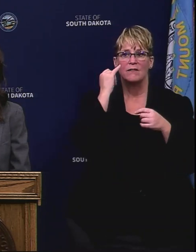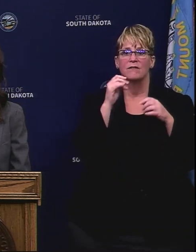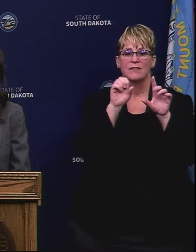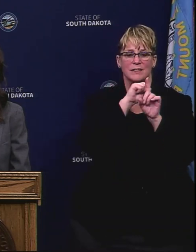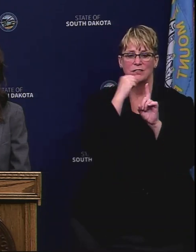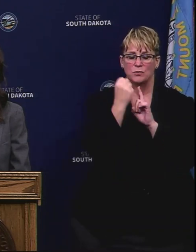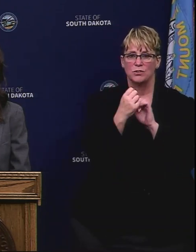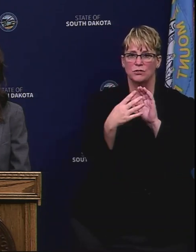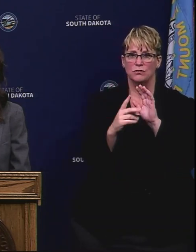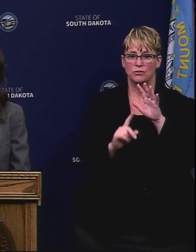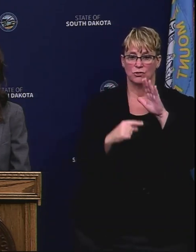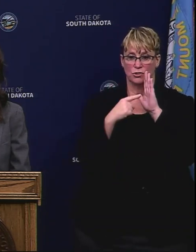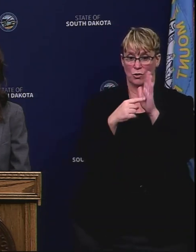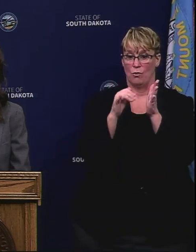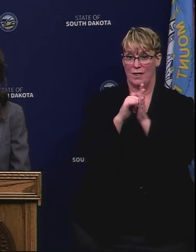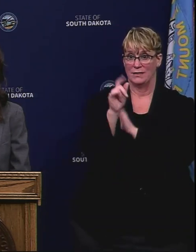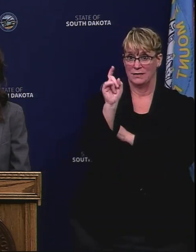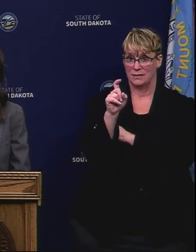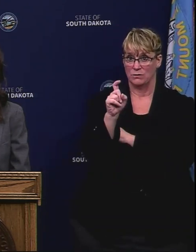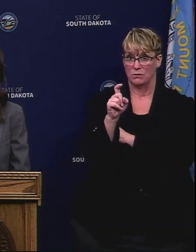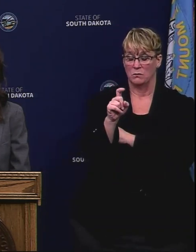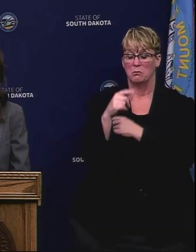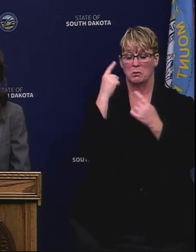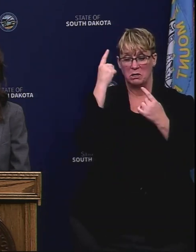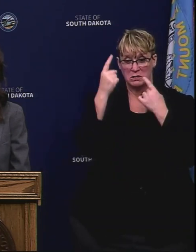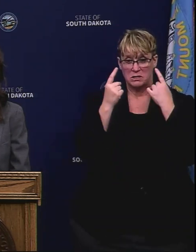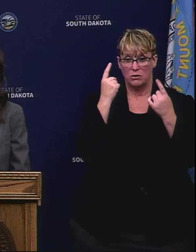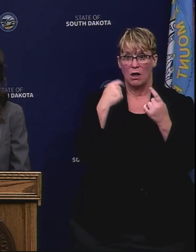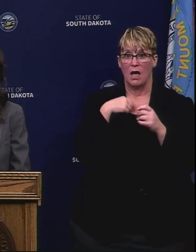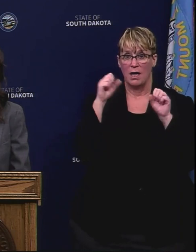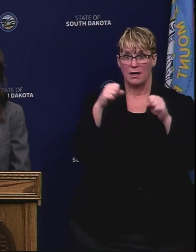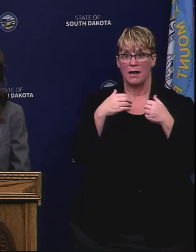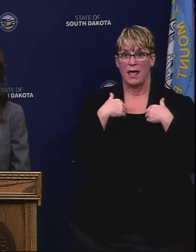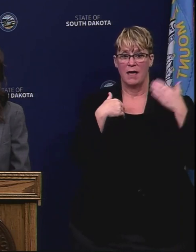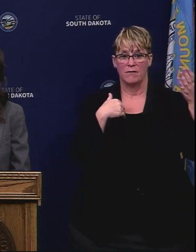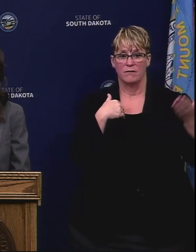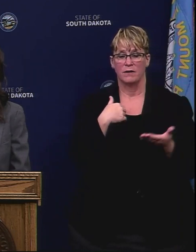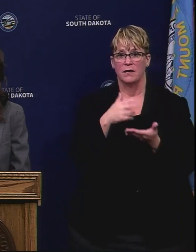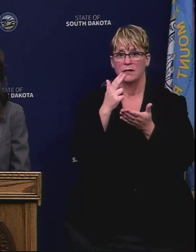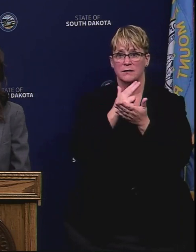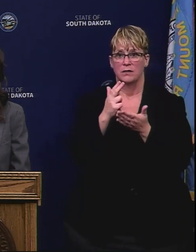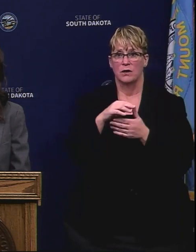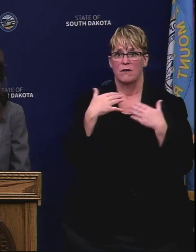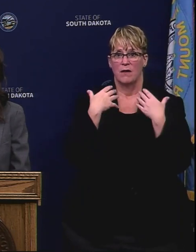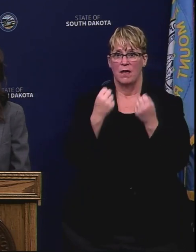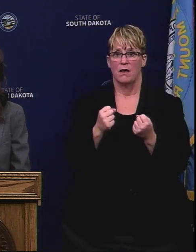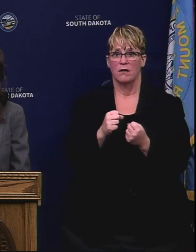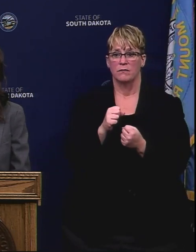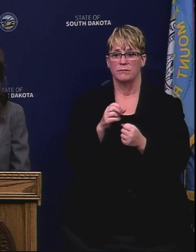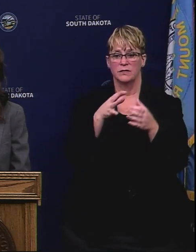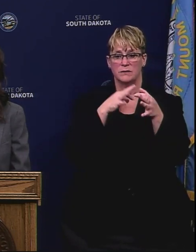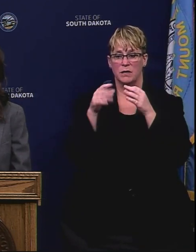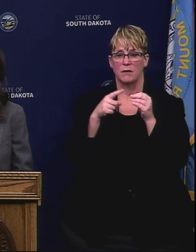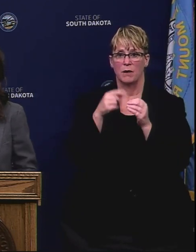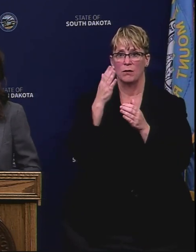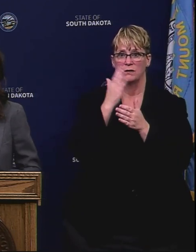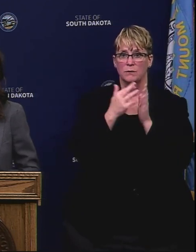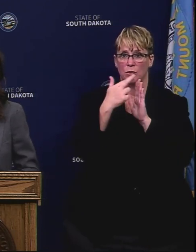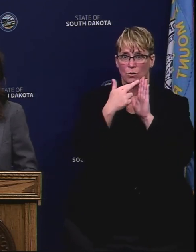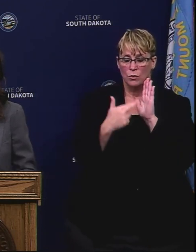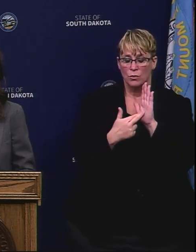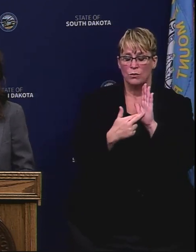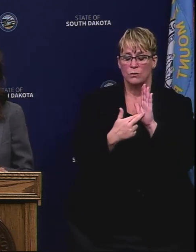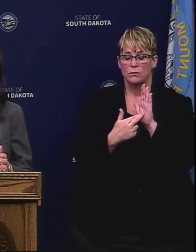indicated that that would be necessary. I can invite our Secretary of Health to come up and to talk about some of the protocols